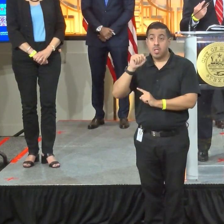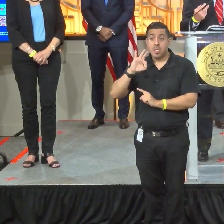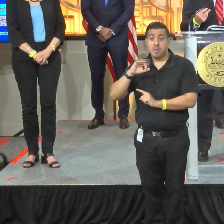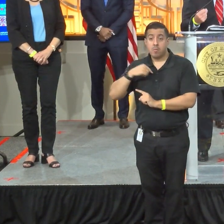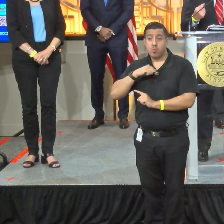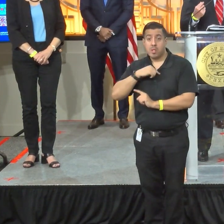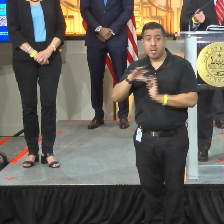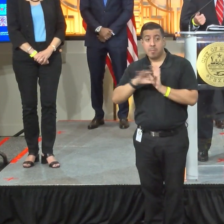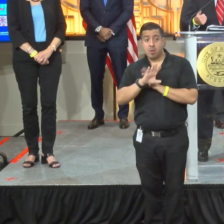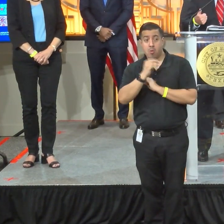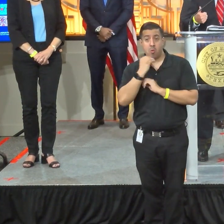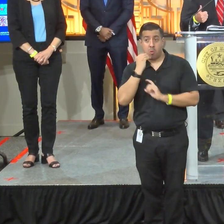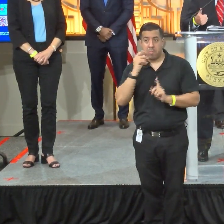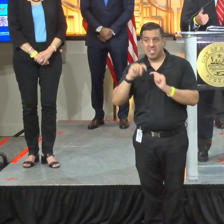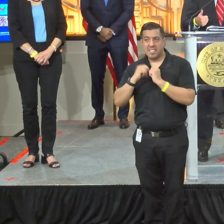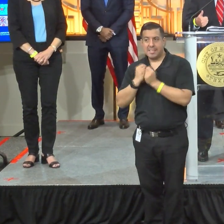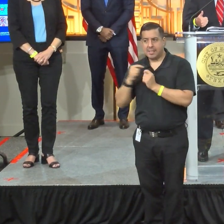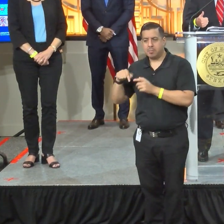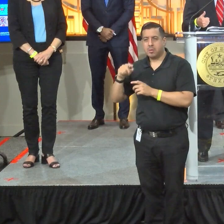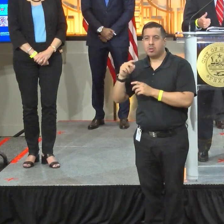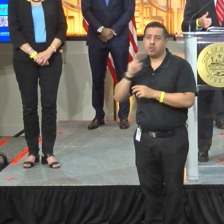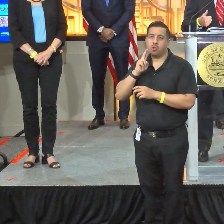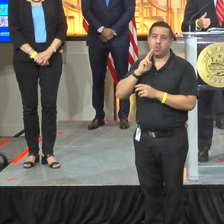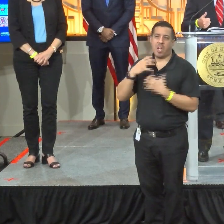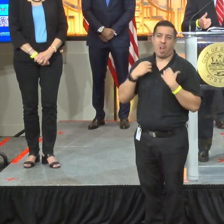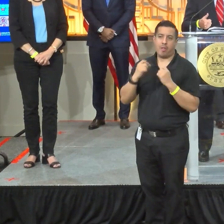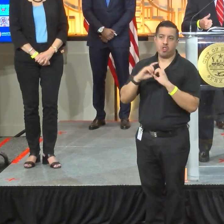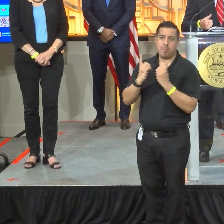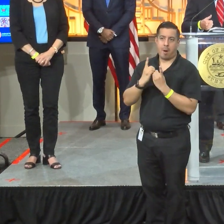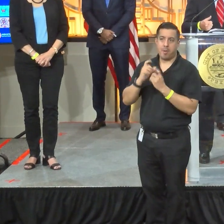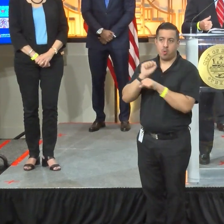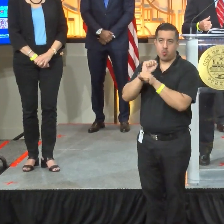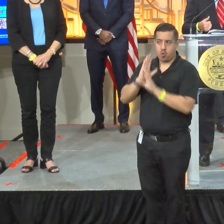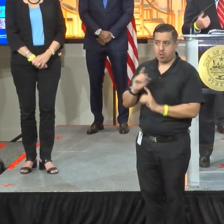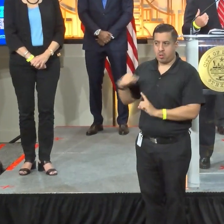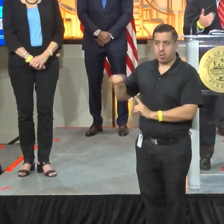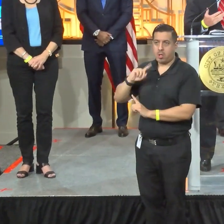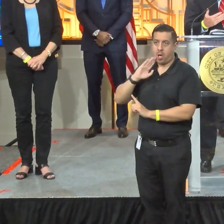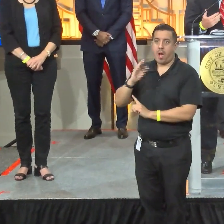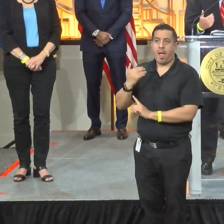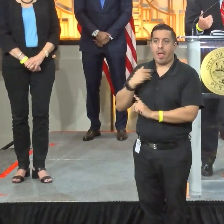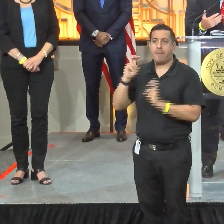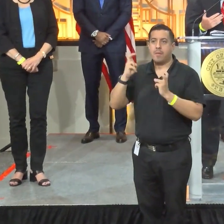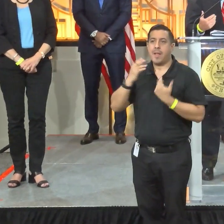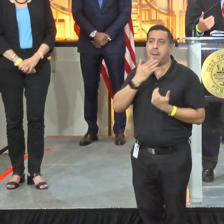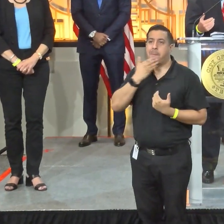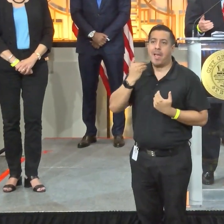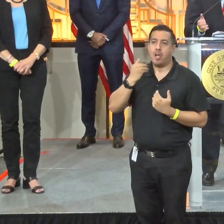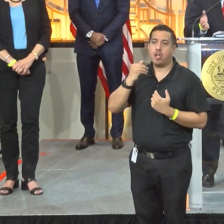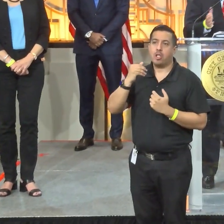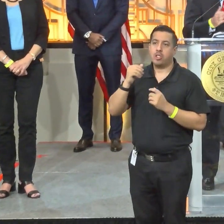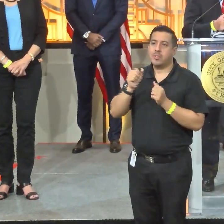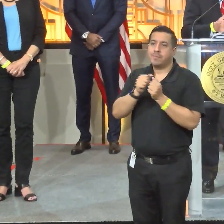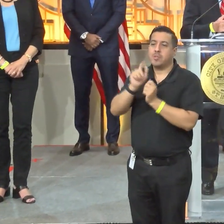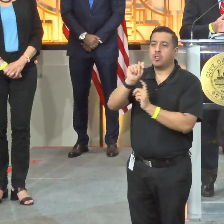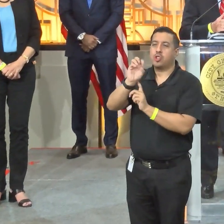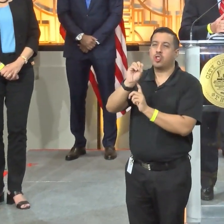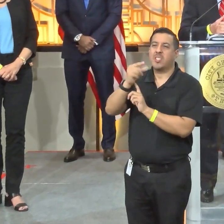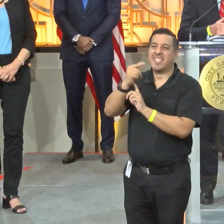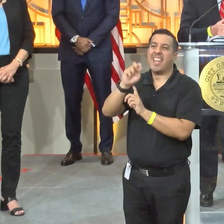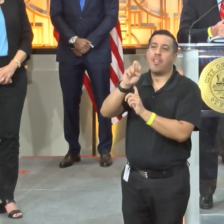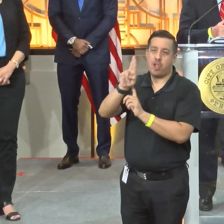a team consisting of a Houston Health Department employee wearing a Better Together t-shirt along with a